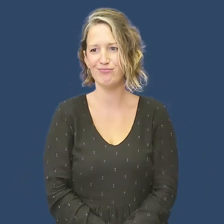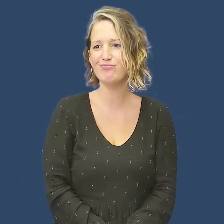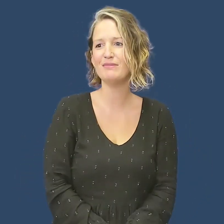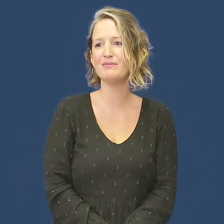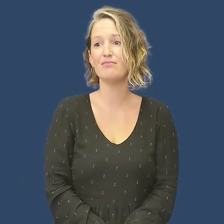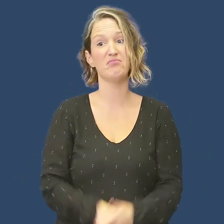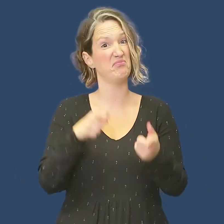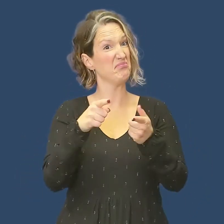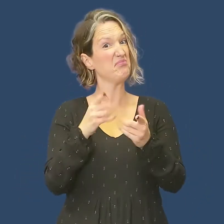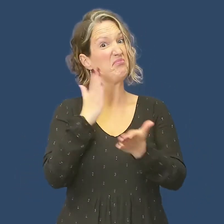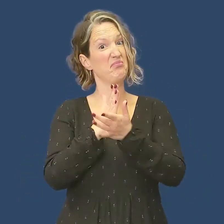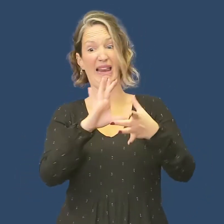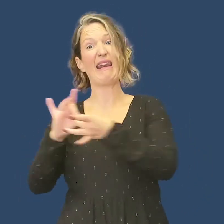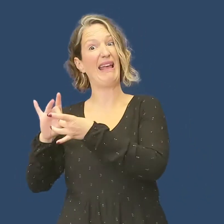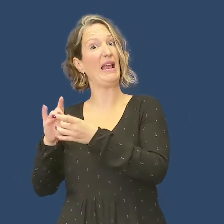So this directly links to behaviours.